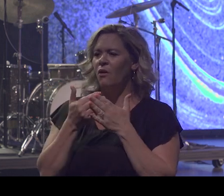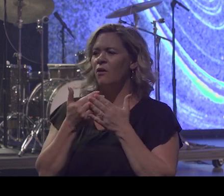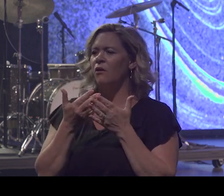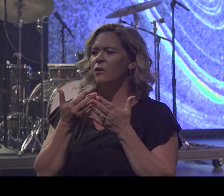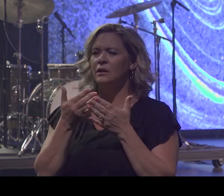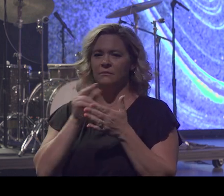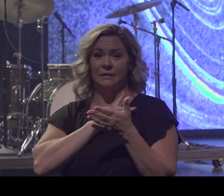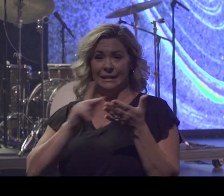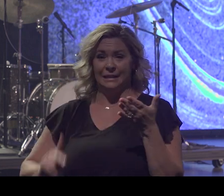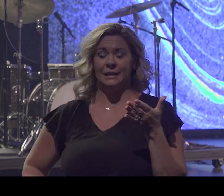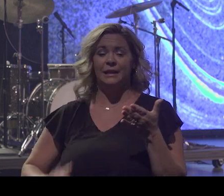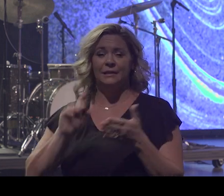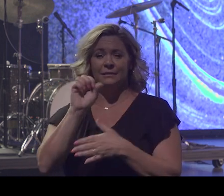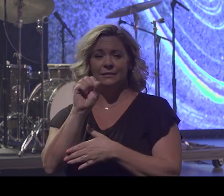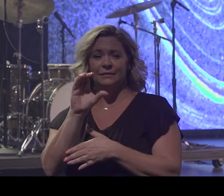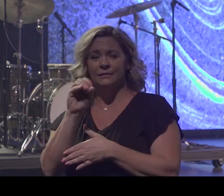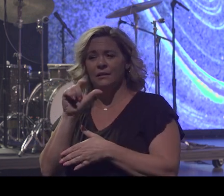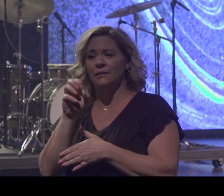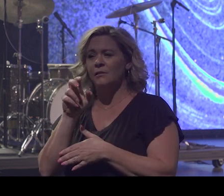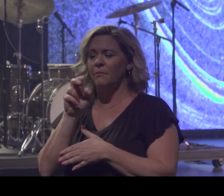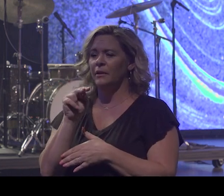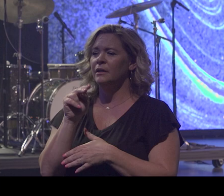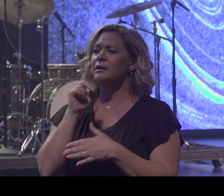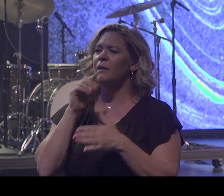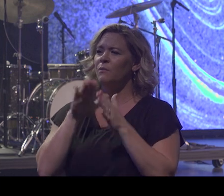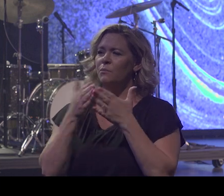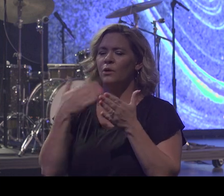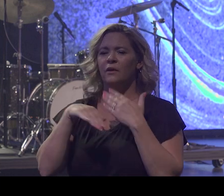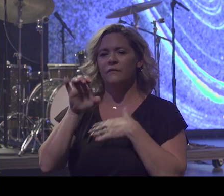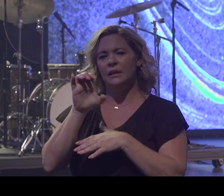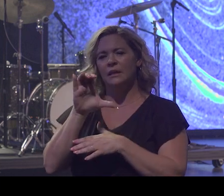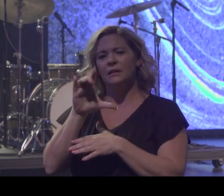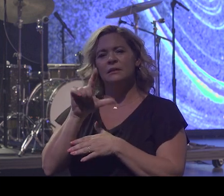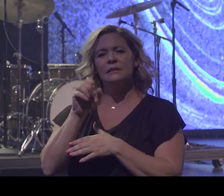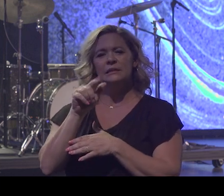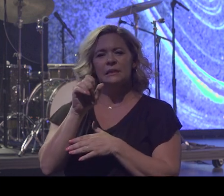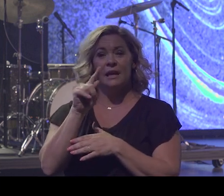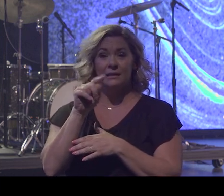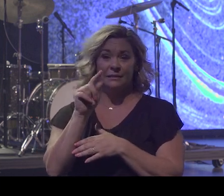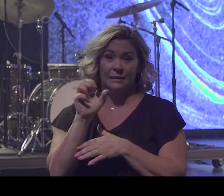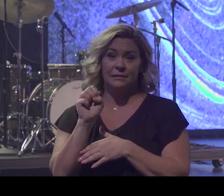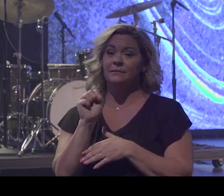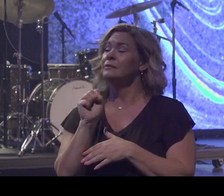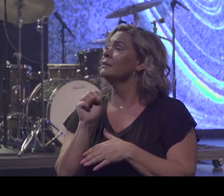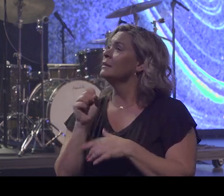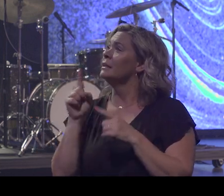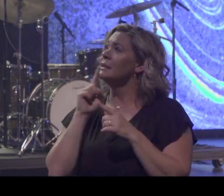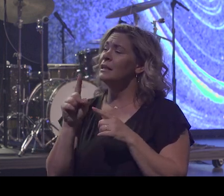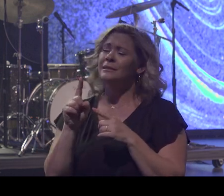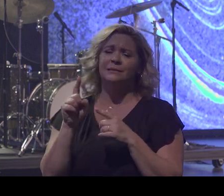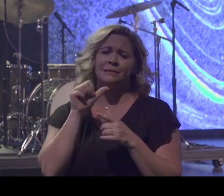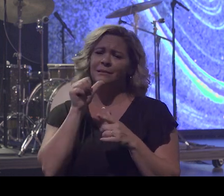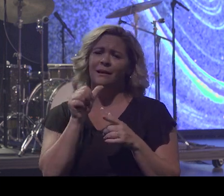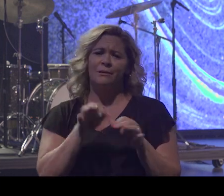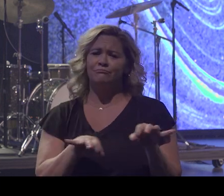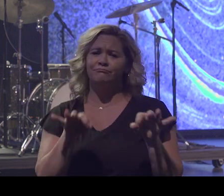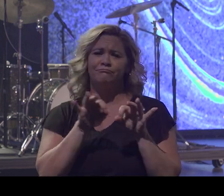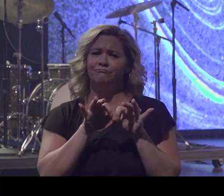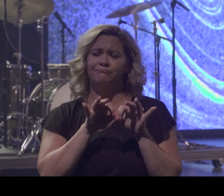talks about it in the book of Ecclesiastes. He talks about the fact that it is meaningless under the sun without